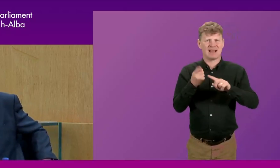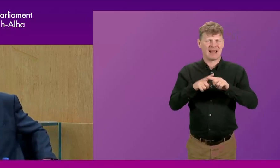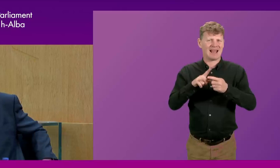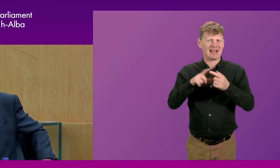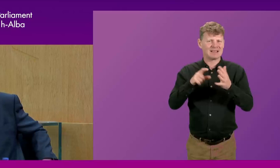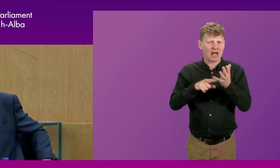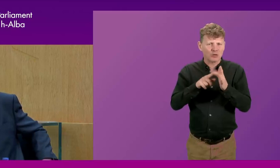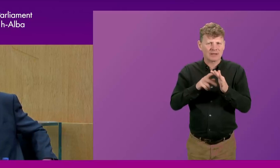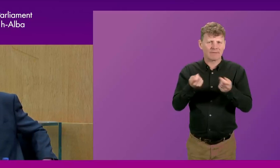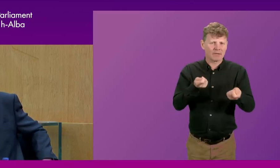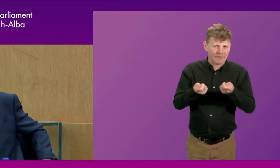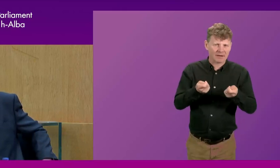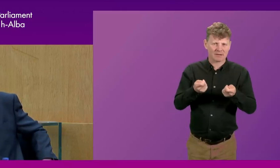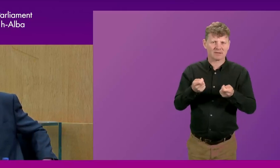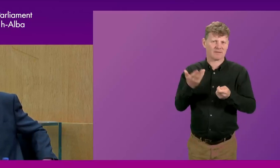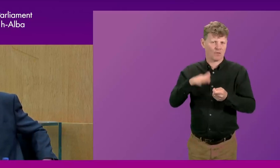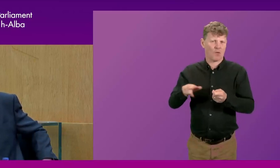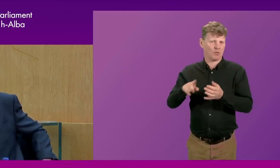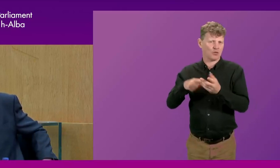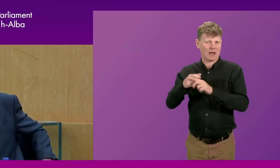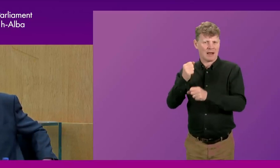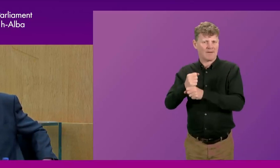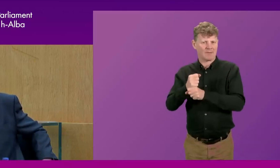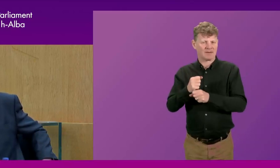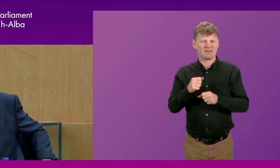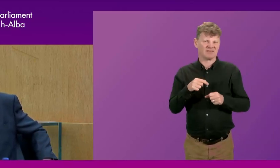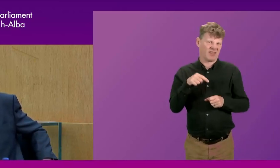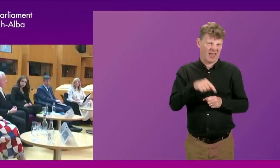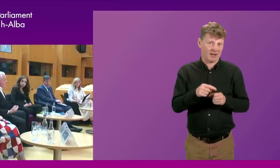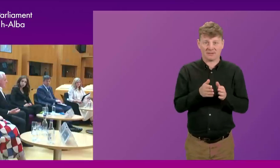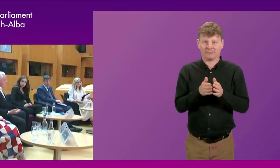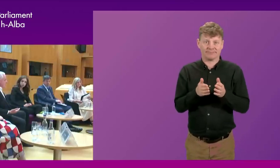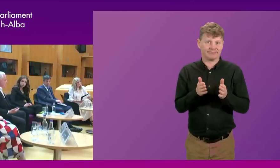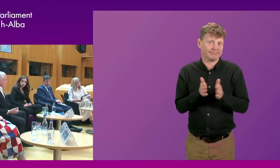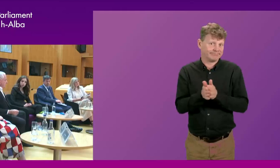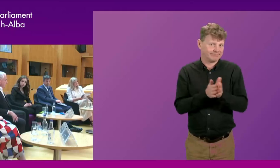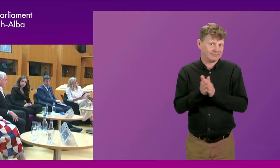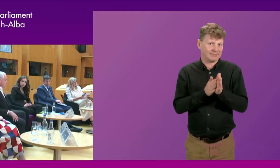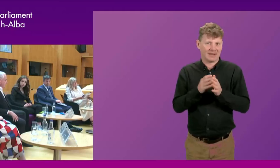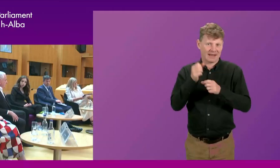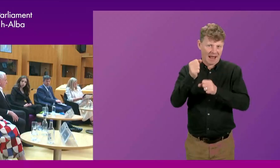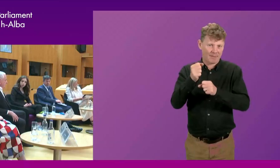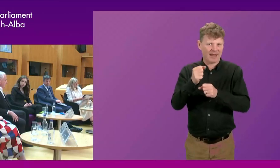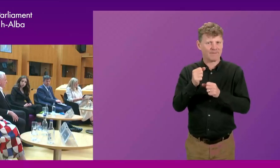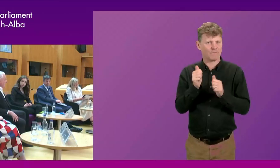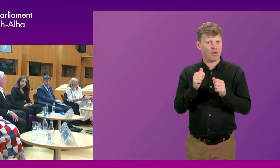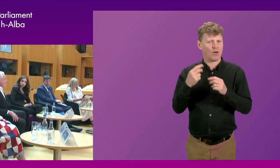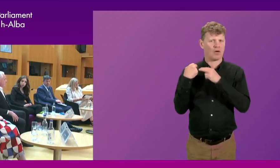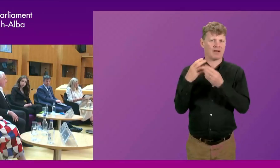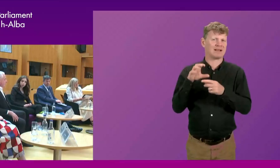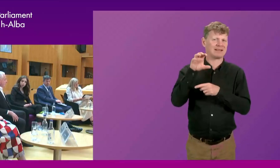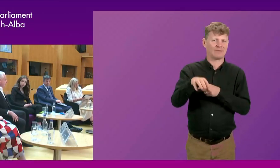from Whitehall, and that motivated the campaign for devolution. And Ian Lang, who was the Secretary of State for Scotland at the time,